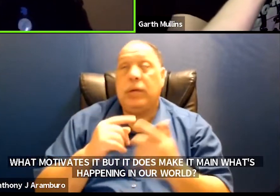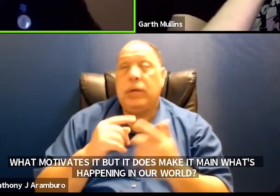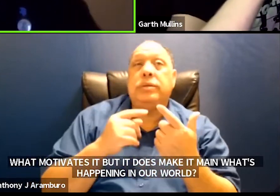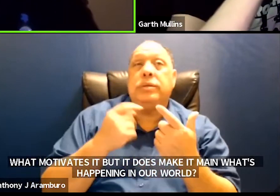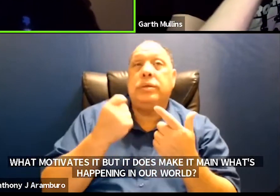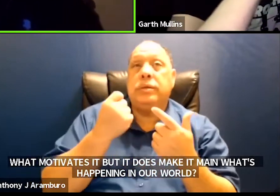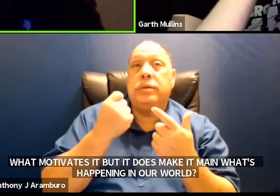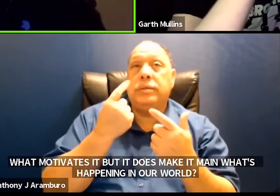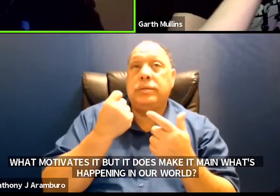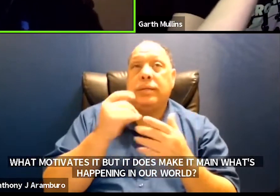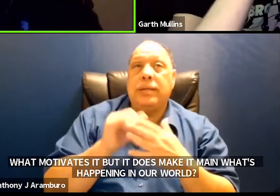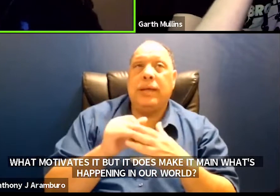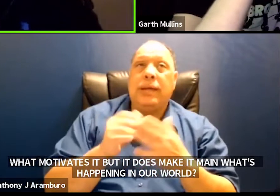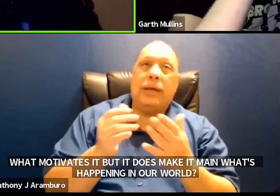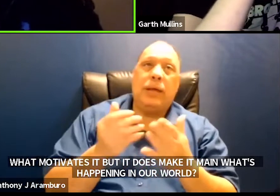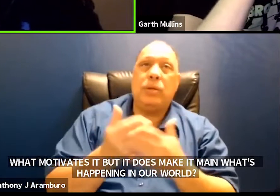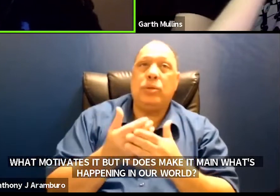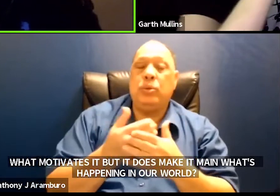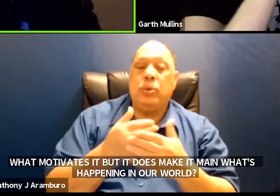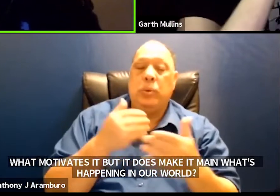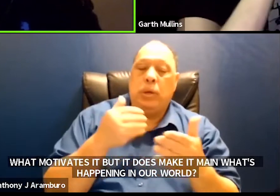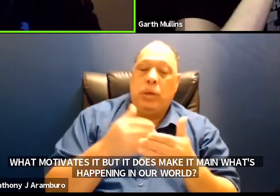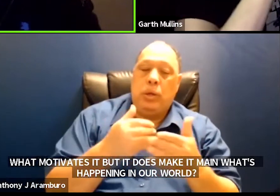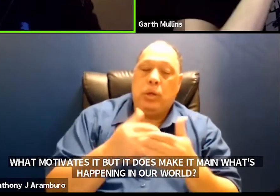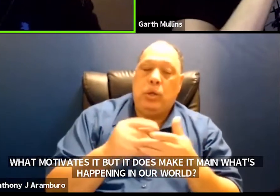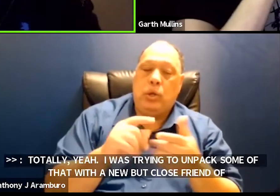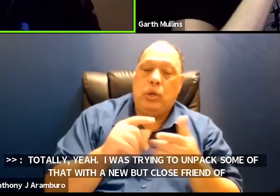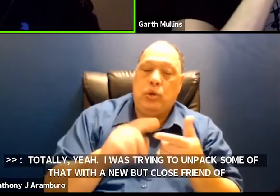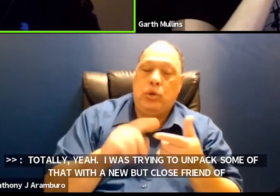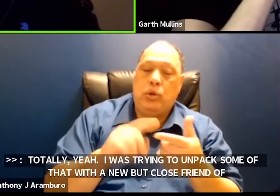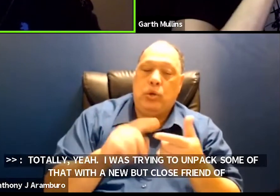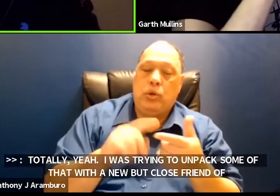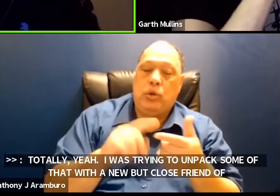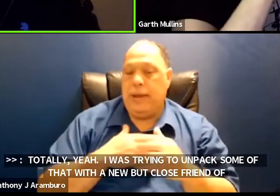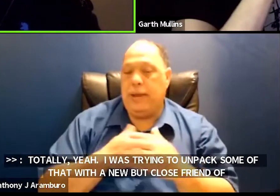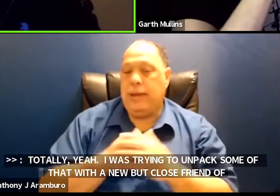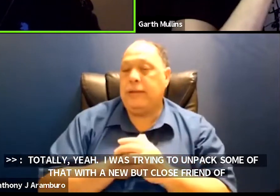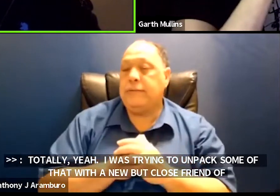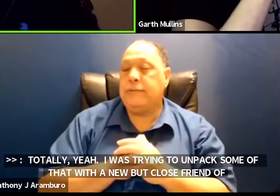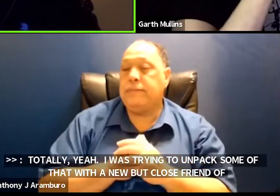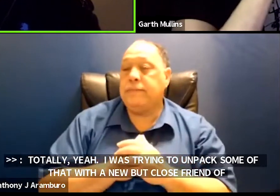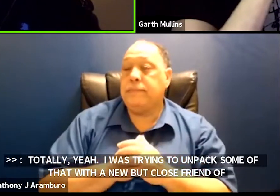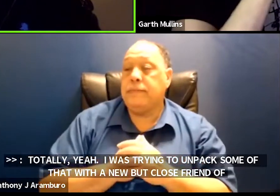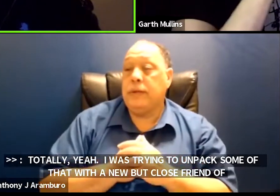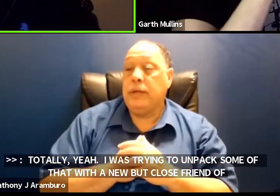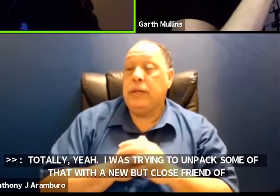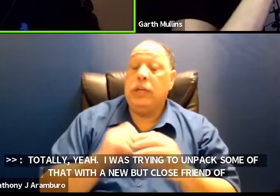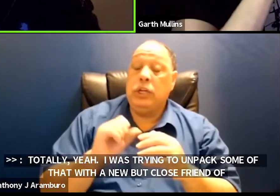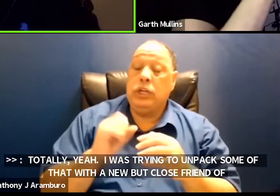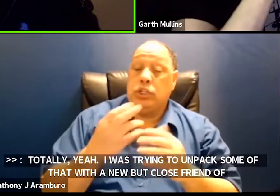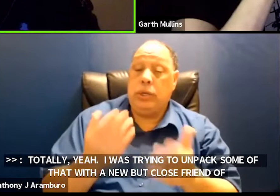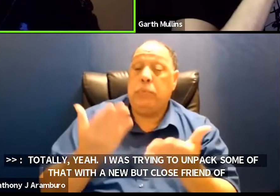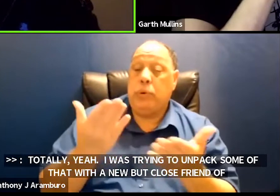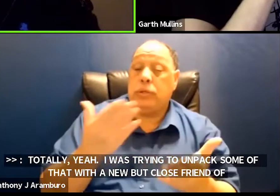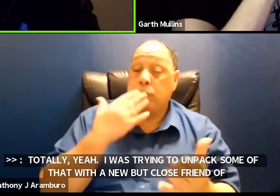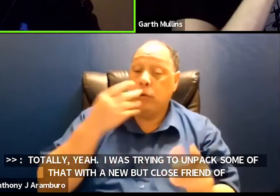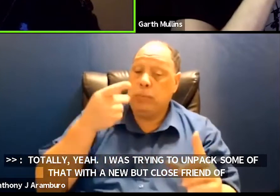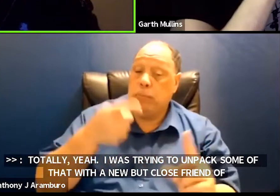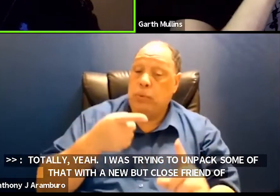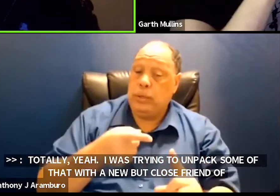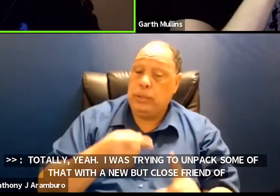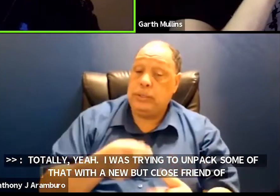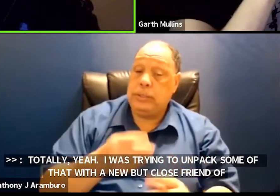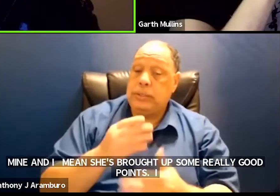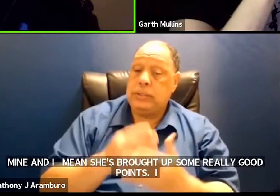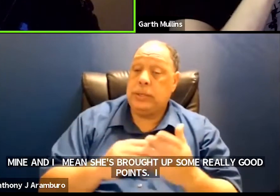a new but close friend of mine and um i mean she brought up some really good points i think some of some of the the zoom